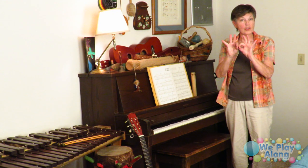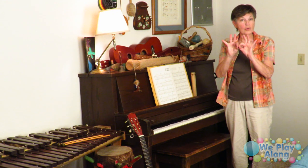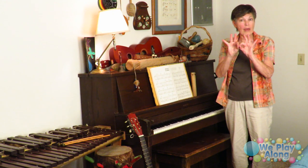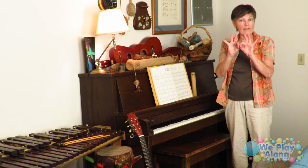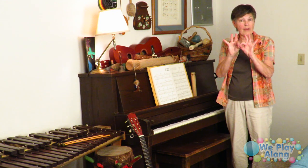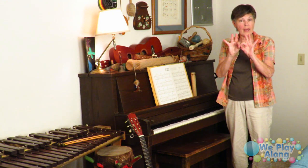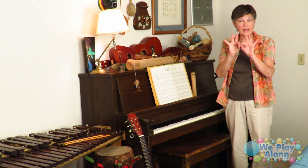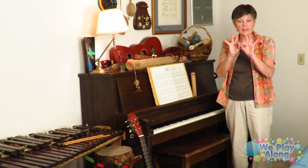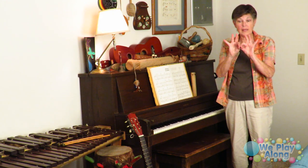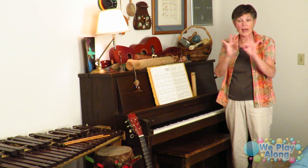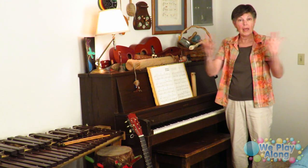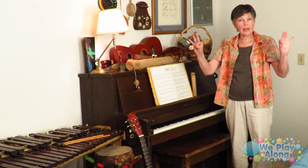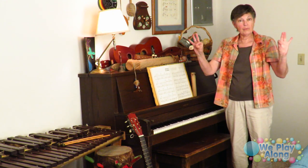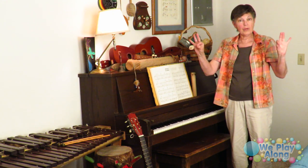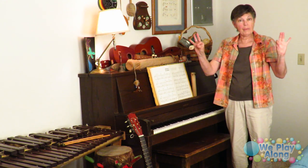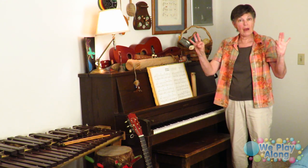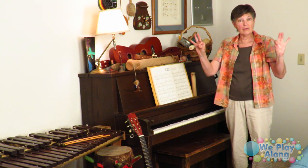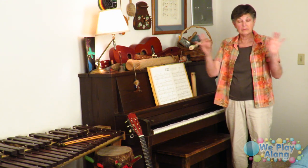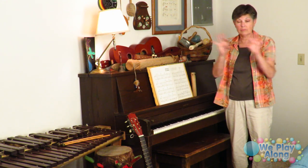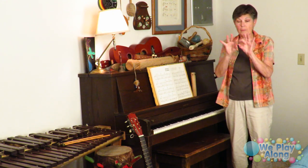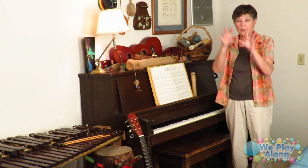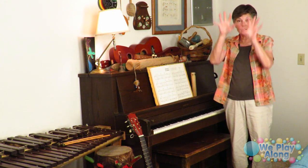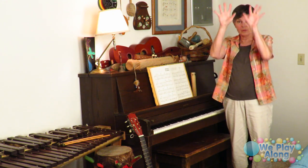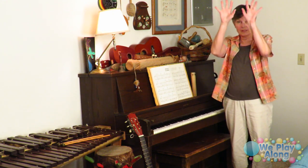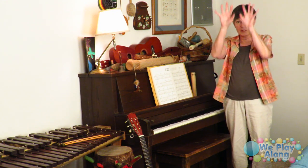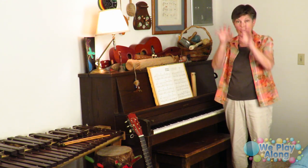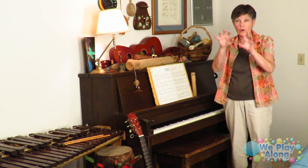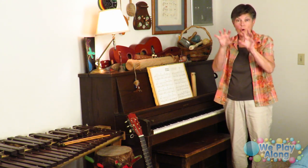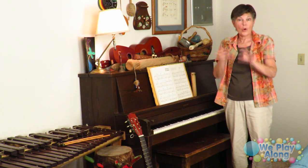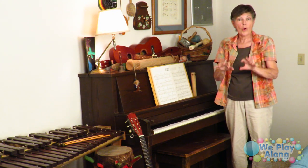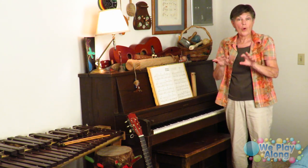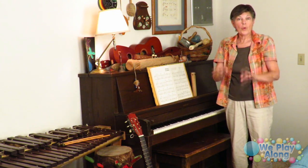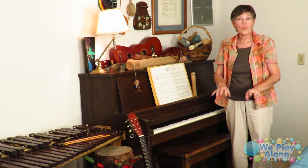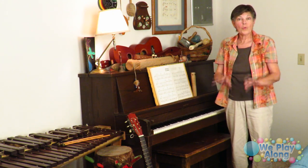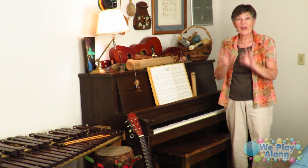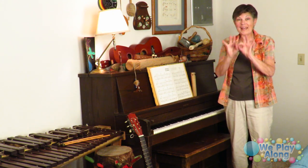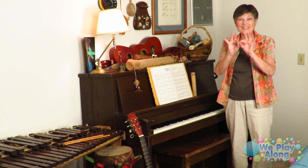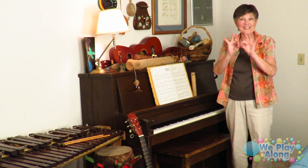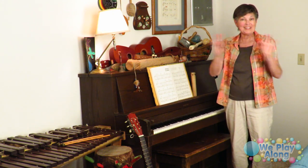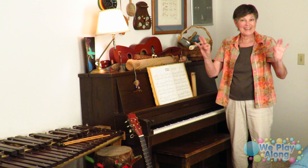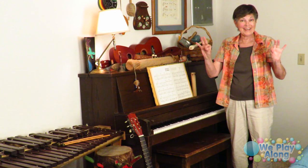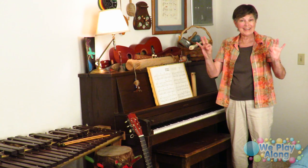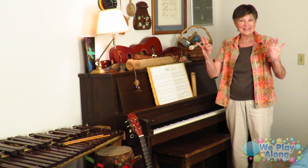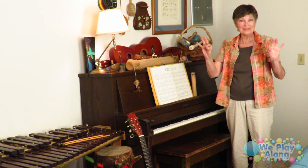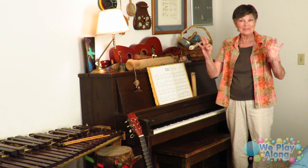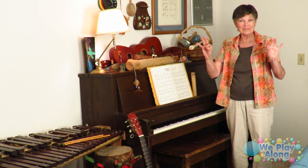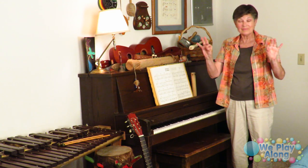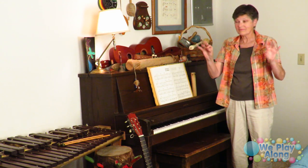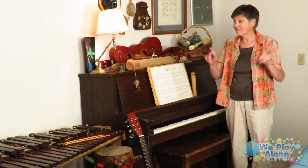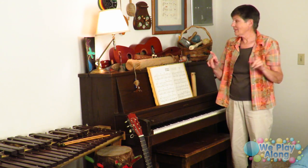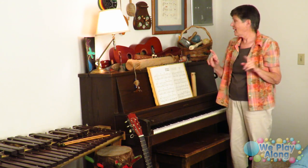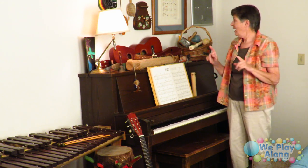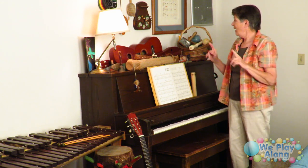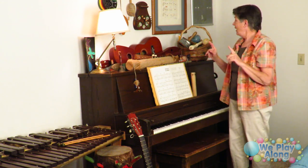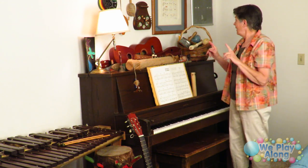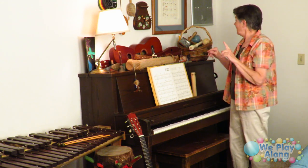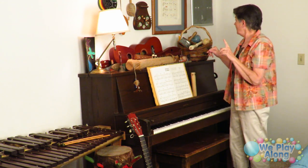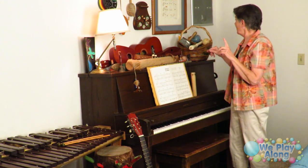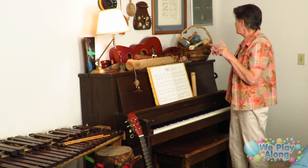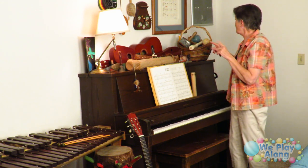two F hands and bring them out so this is a rain stick what else